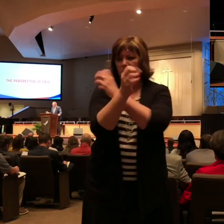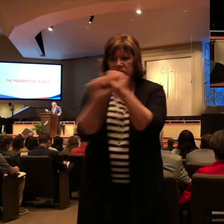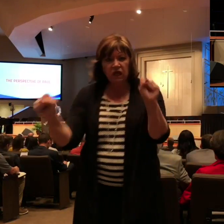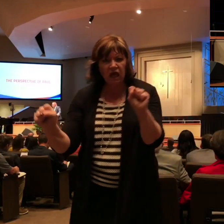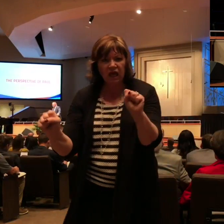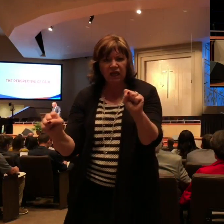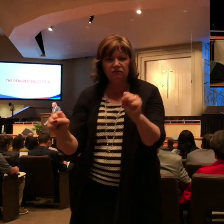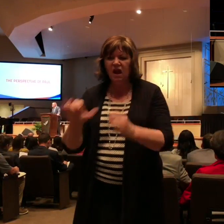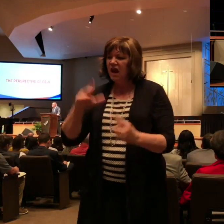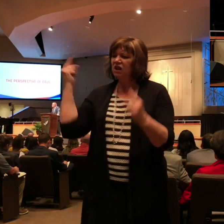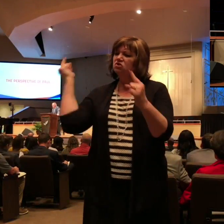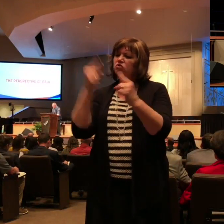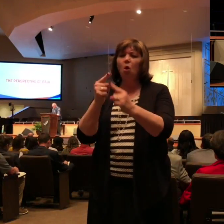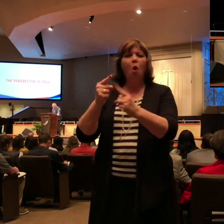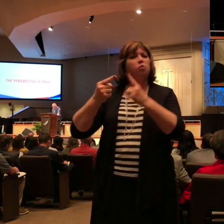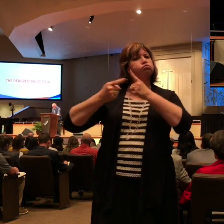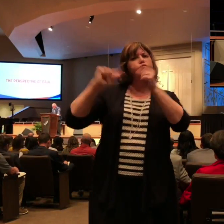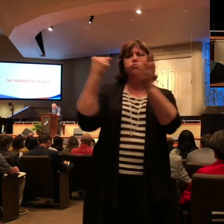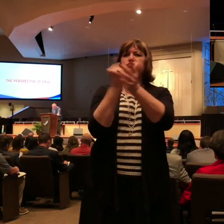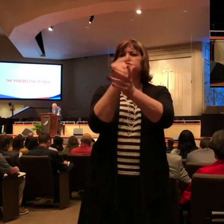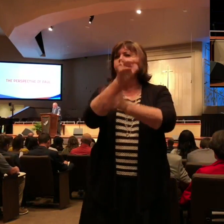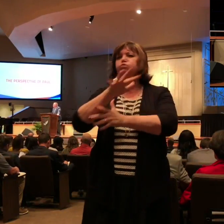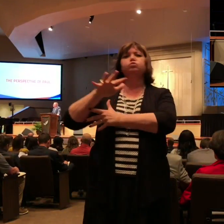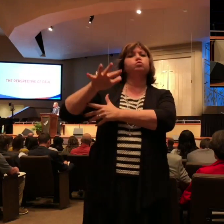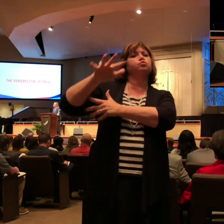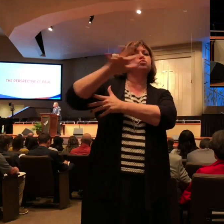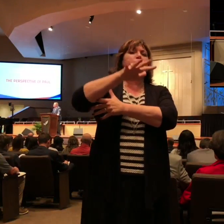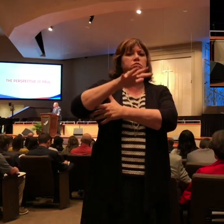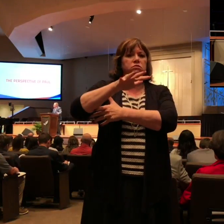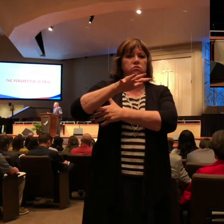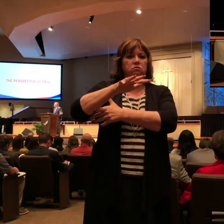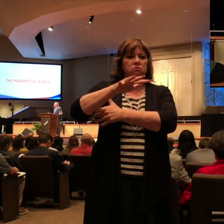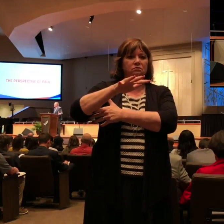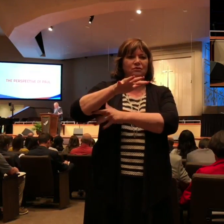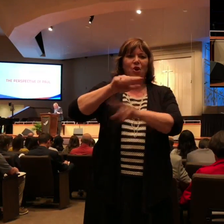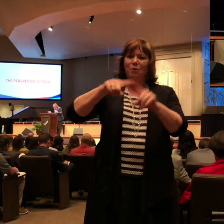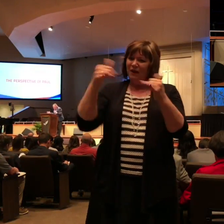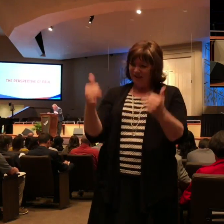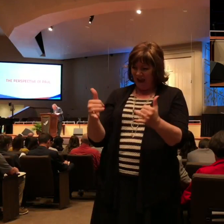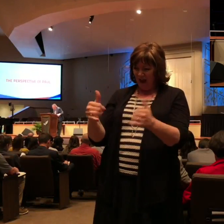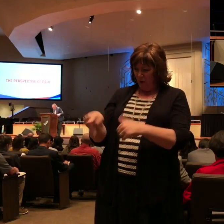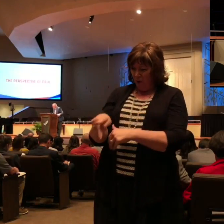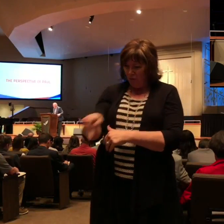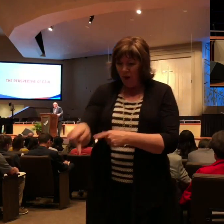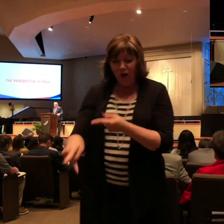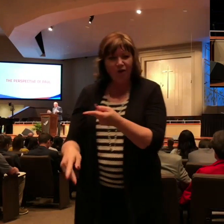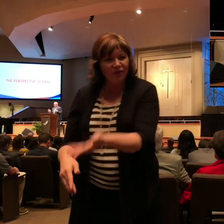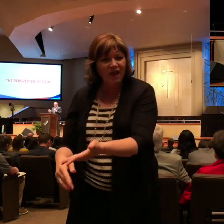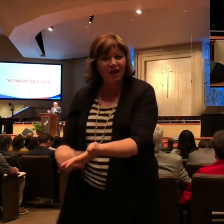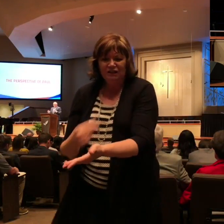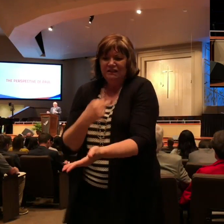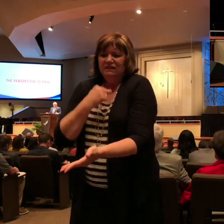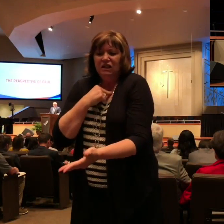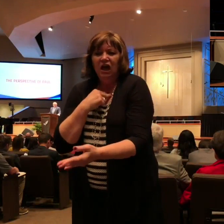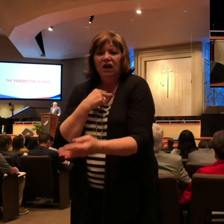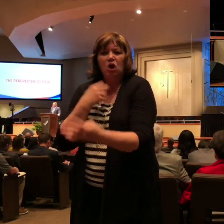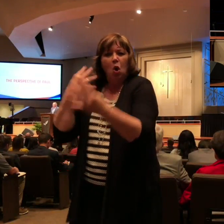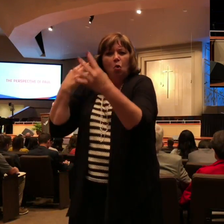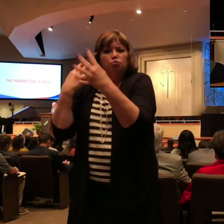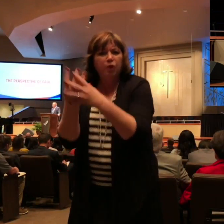And he's there, but not as a preacher, he's there as a prisoner. And to many, all of this would have looked like failure, but